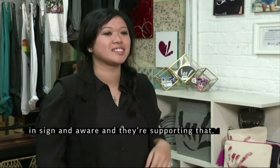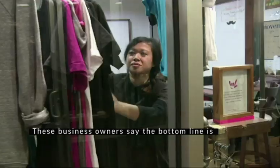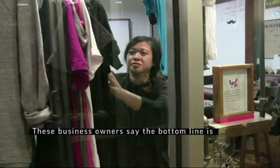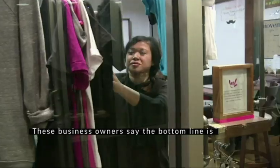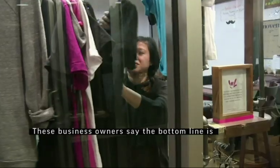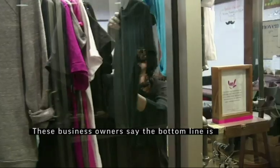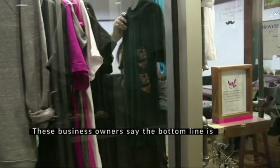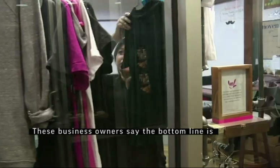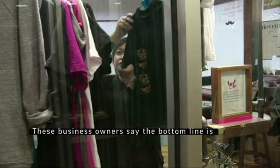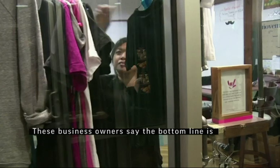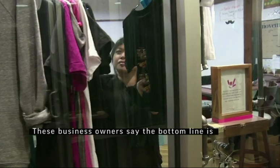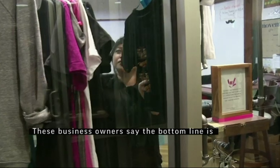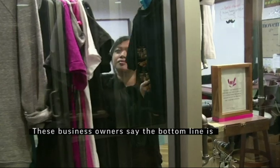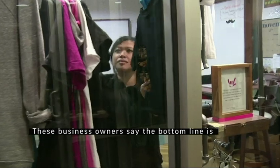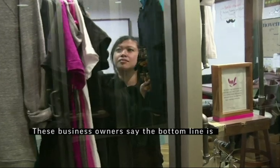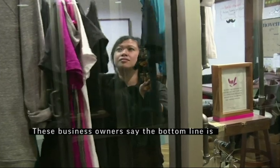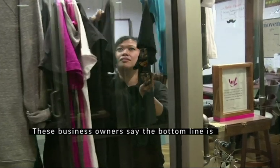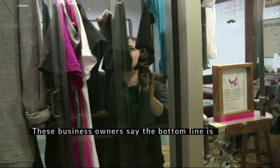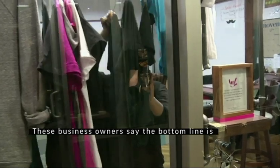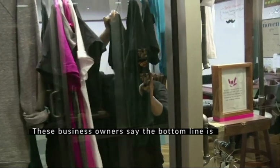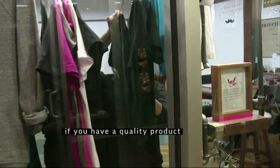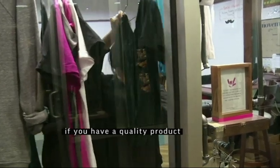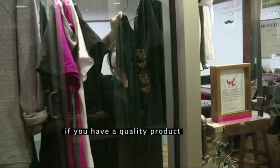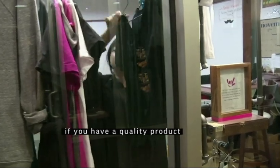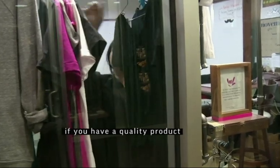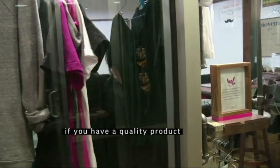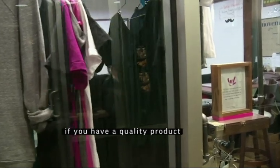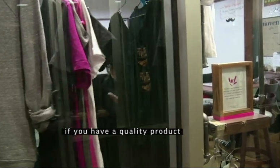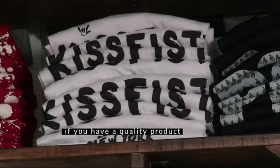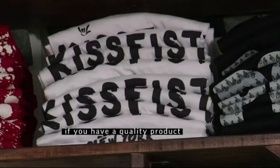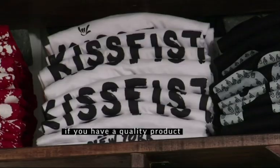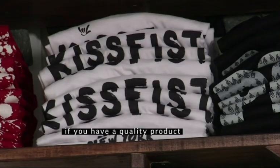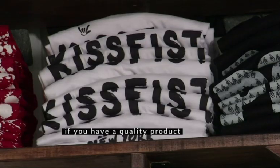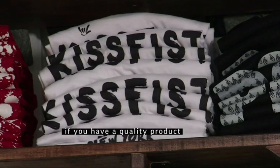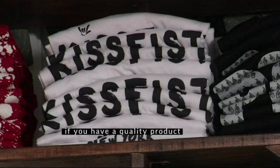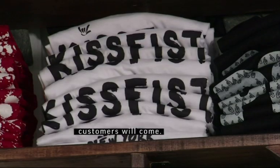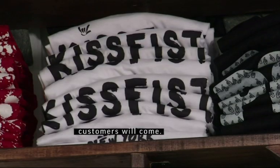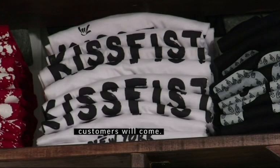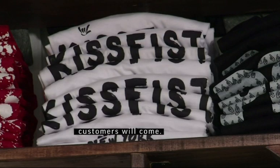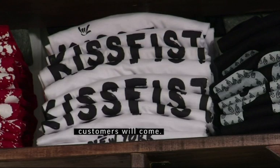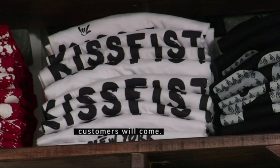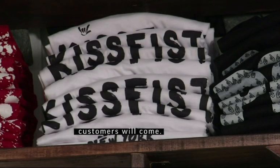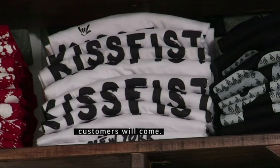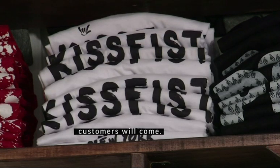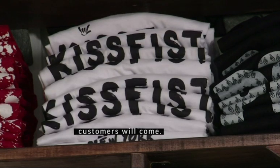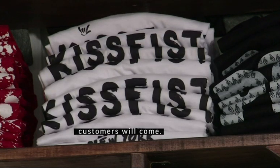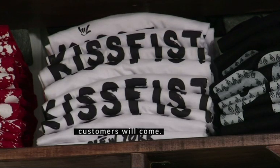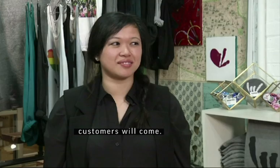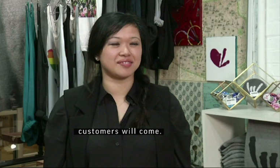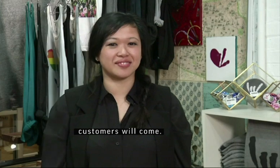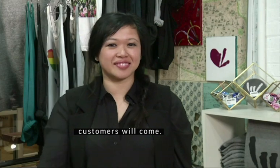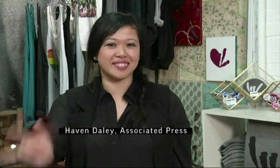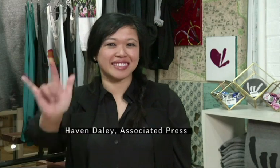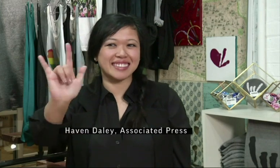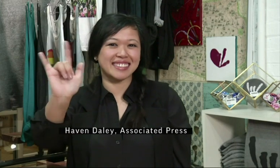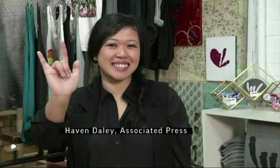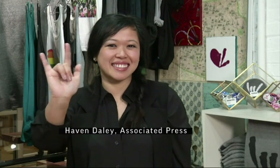business owners say the bottom line is if you have a quality product, customers will come. Haven Daily